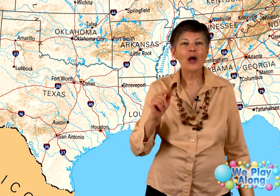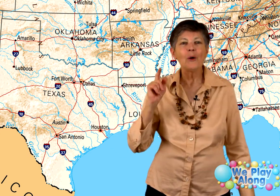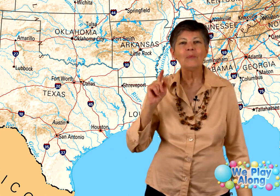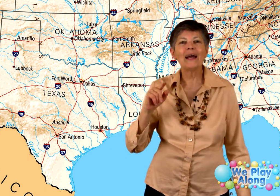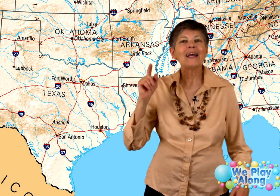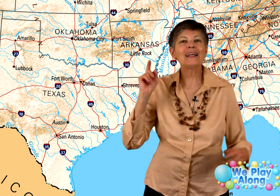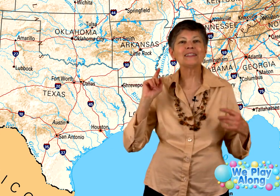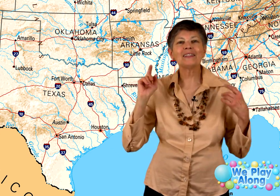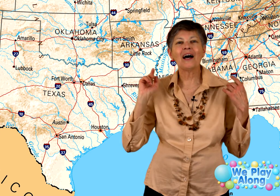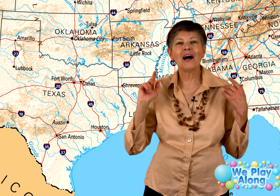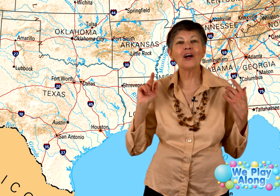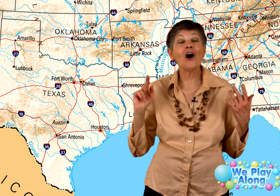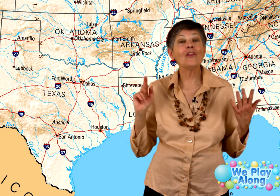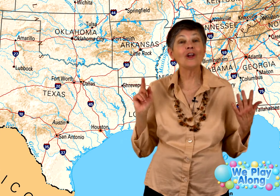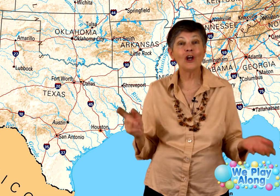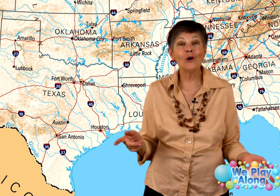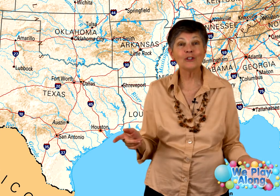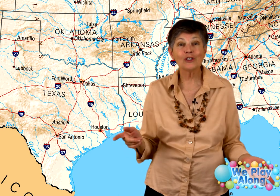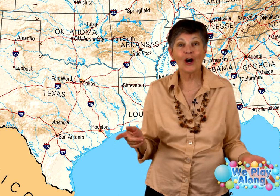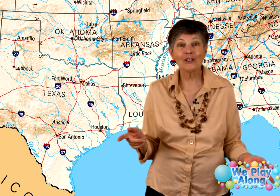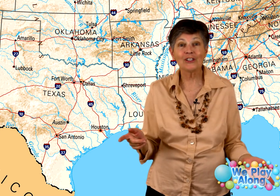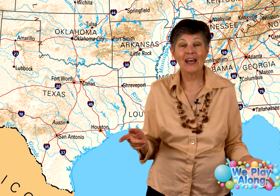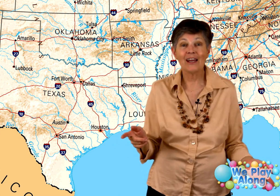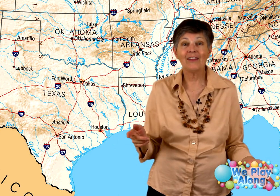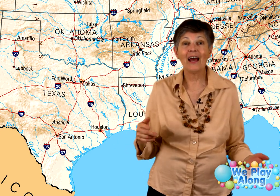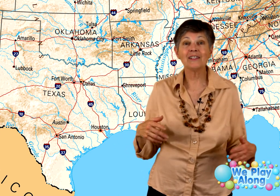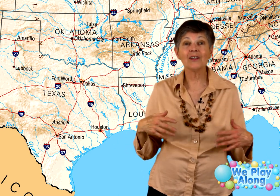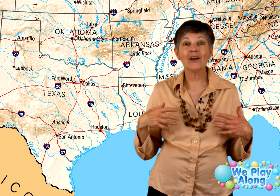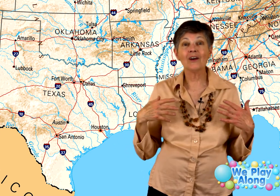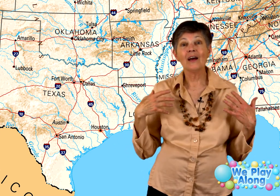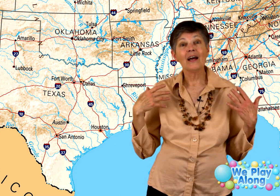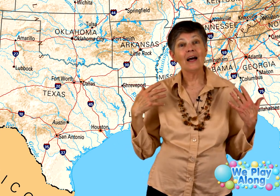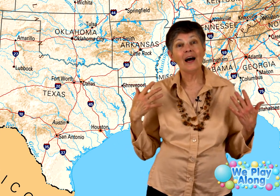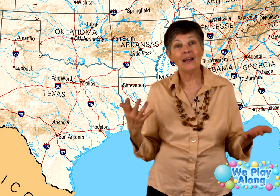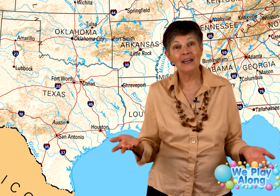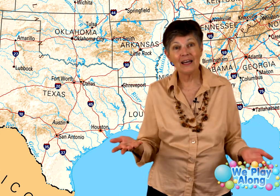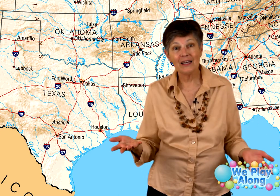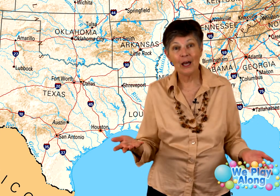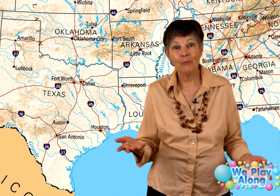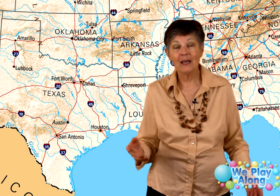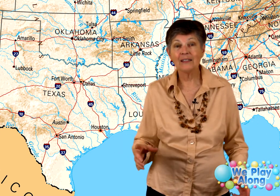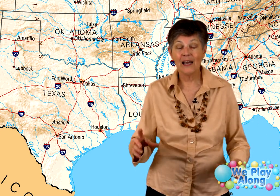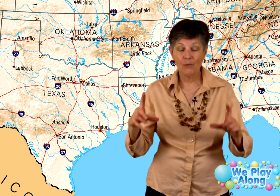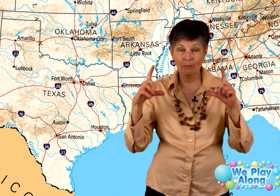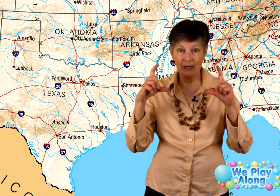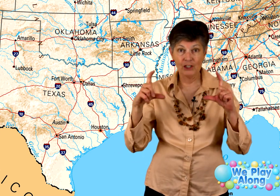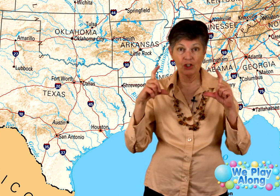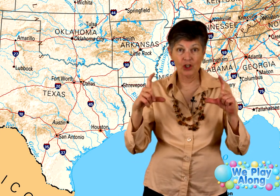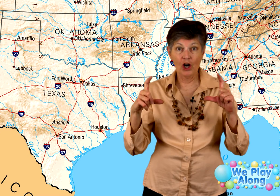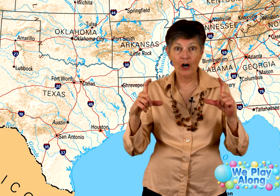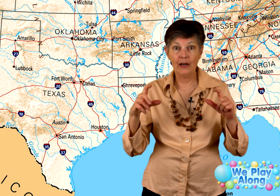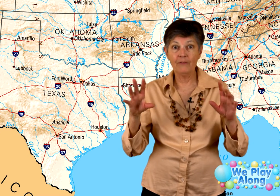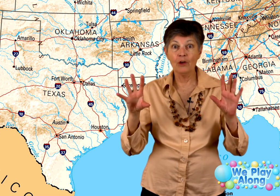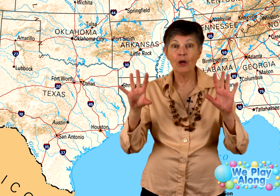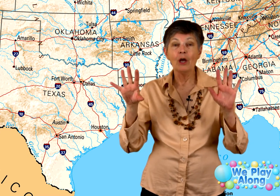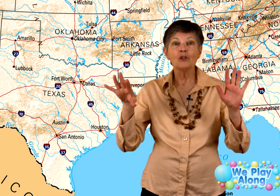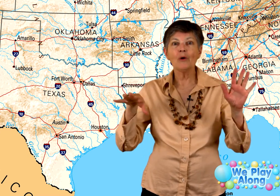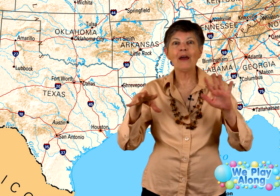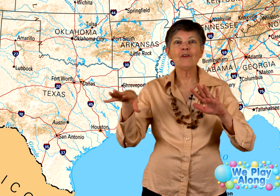But it's called the Lone Star State. That's their nickname because they have one big star. if you, driving